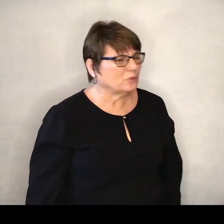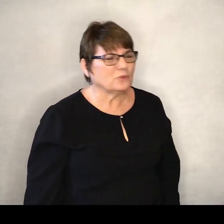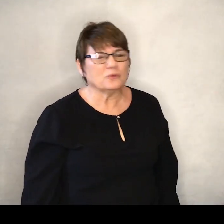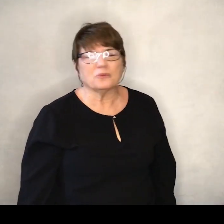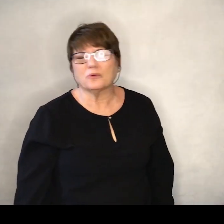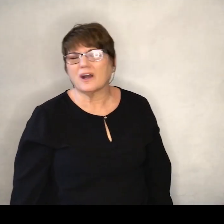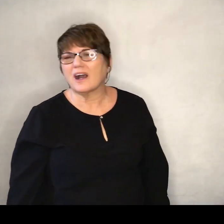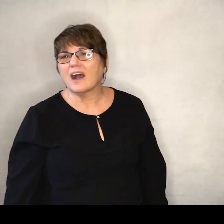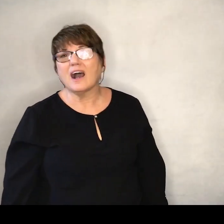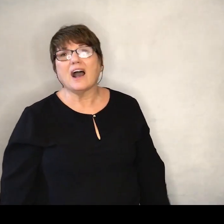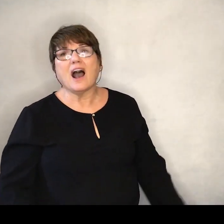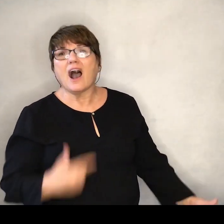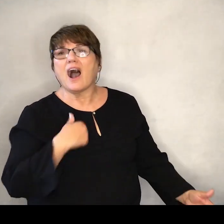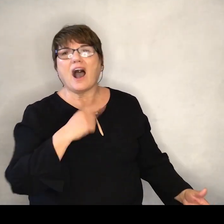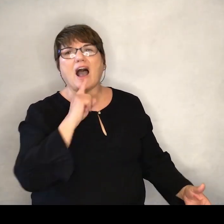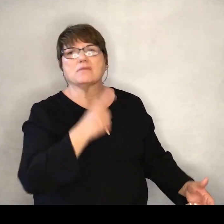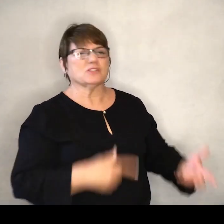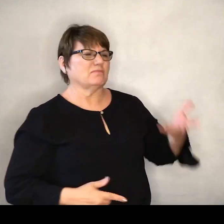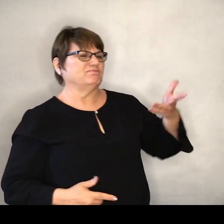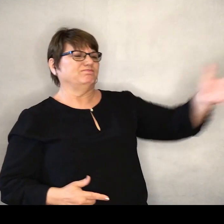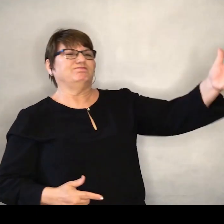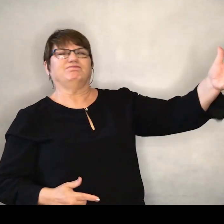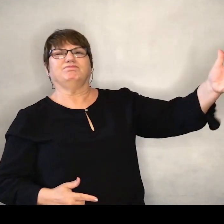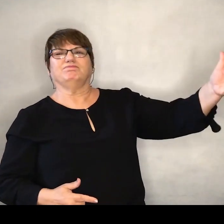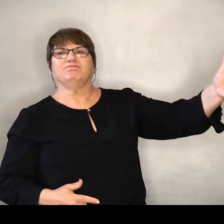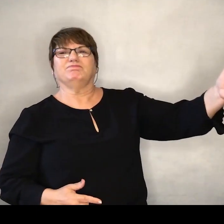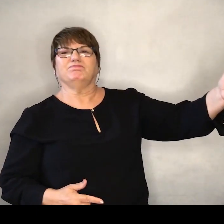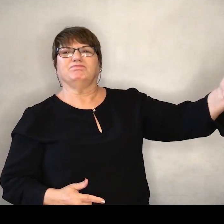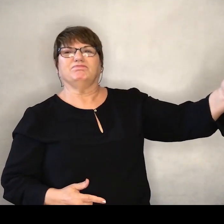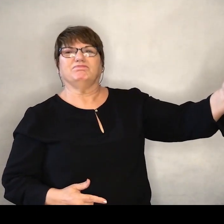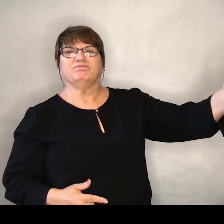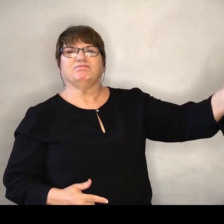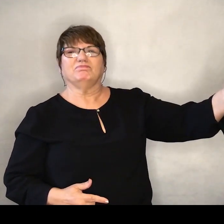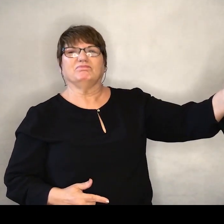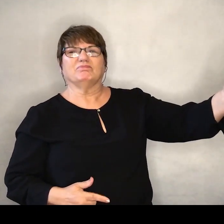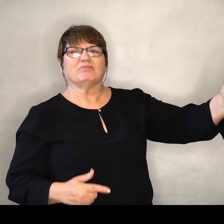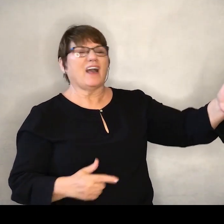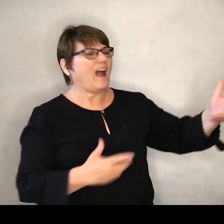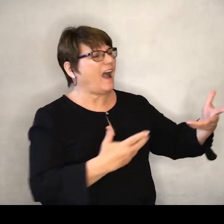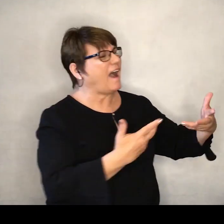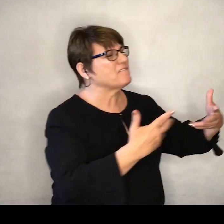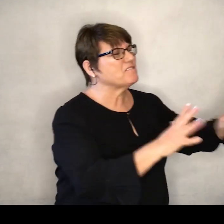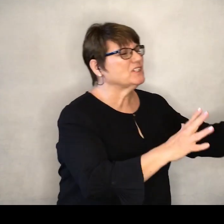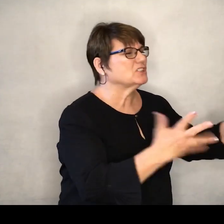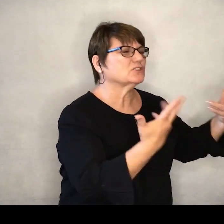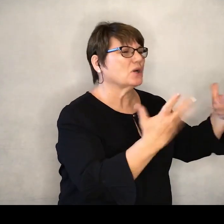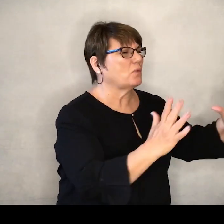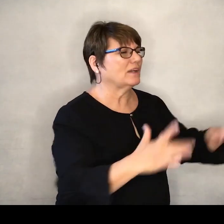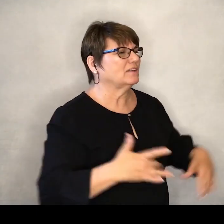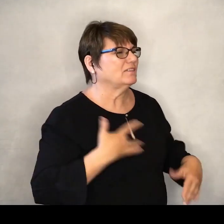I'm so done. So over being afraid.